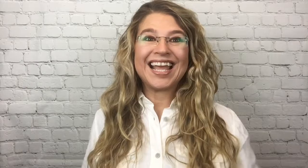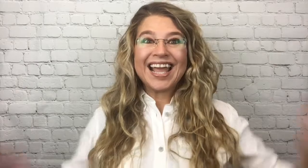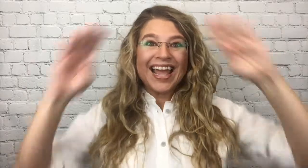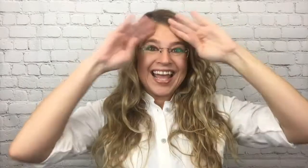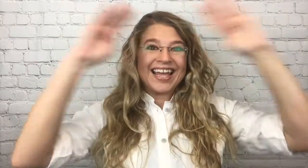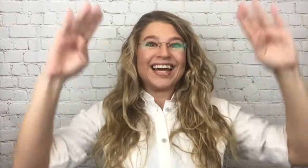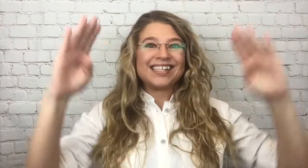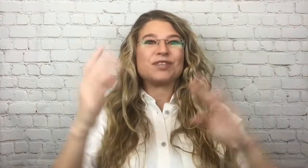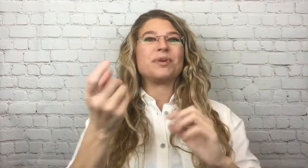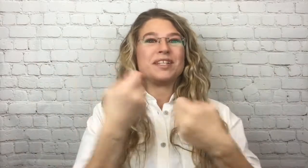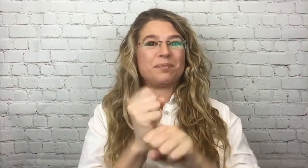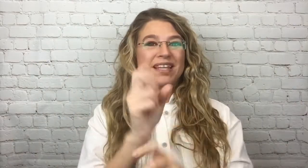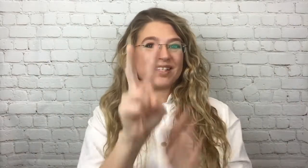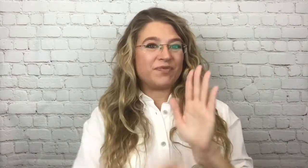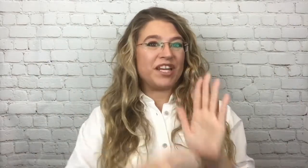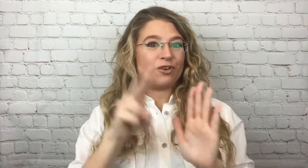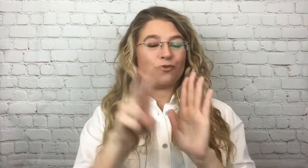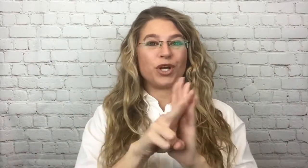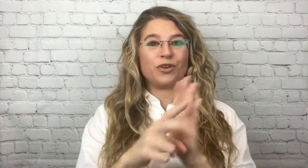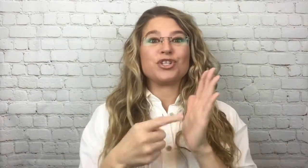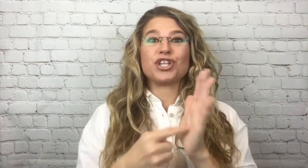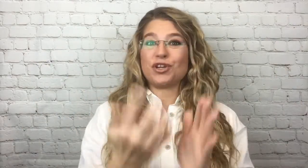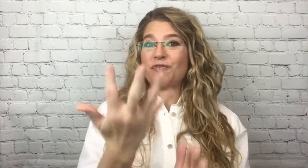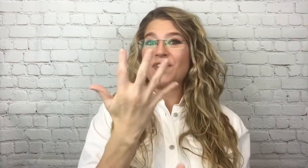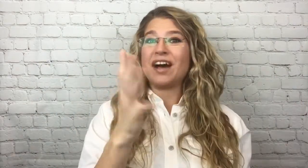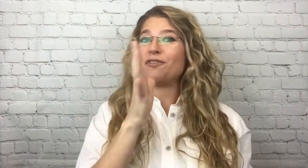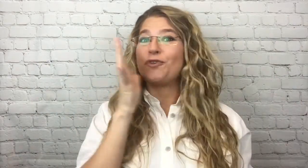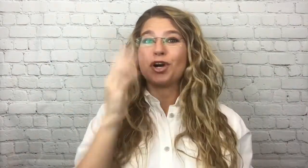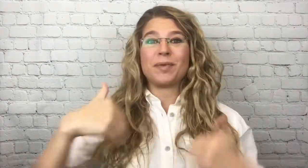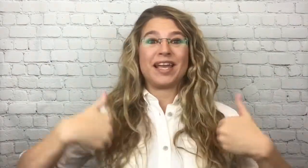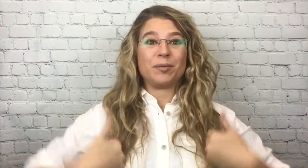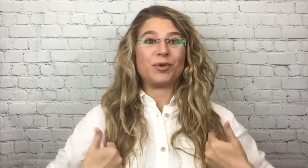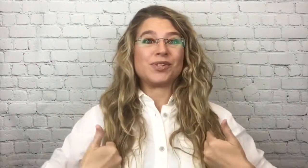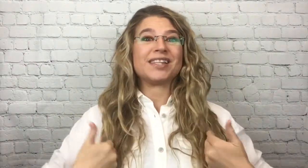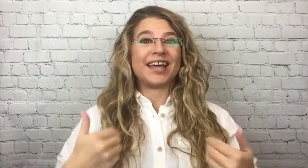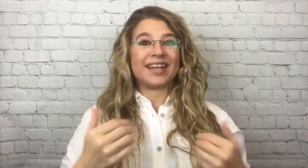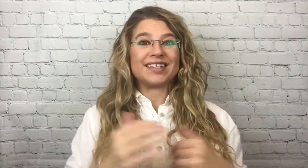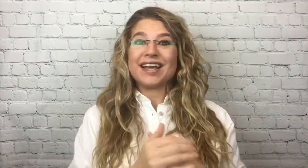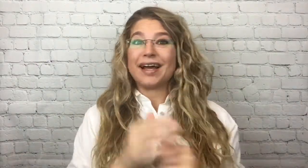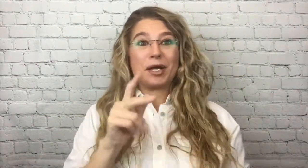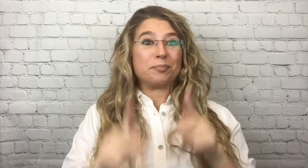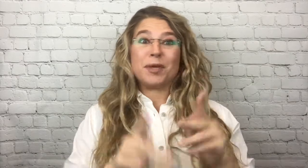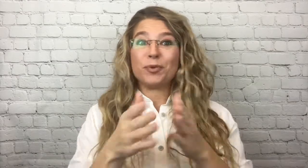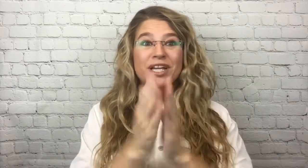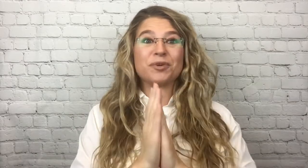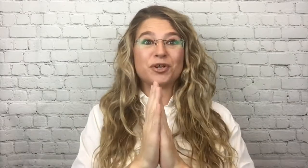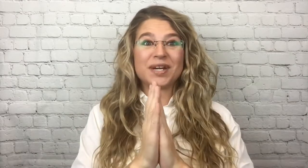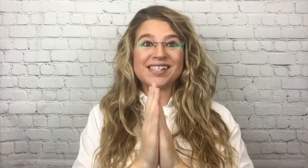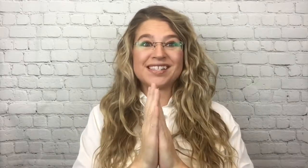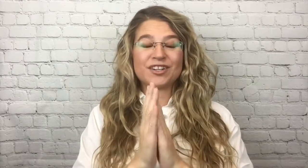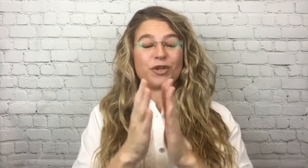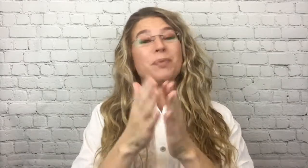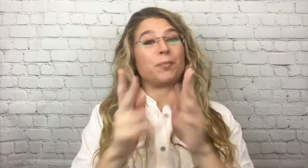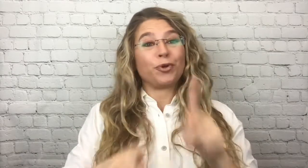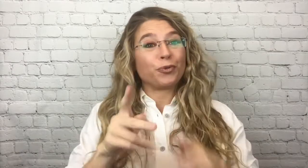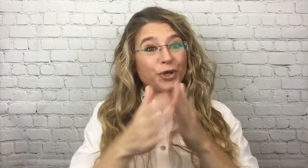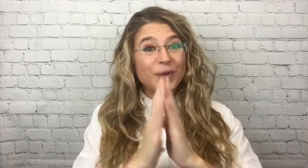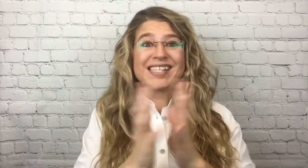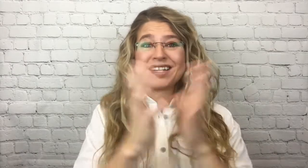Hey guys, so I wanted to make this video for you to show you five farm animals that people get requests, or people request a